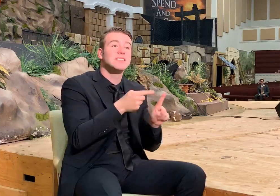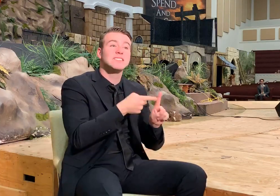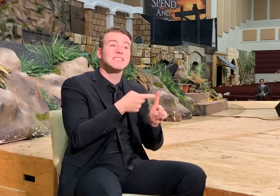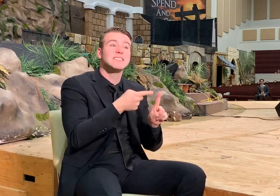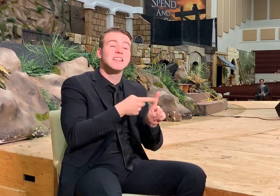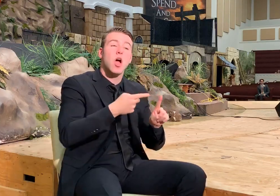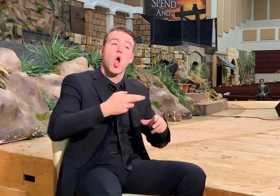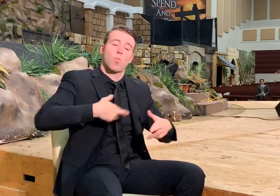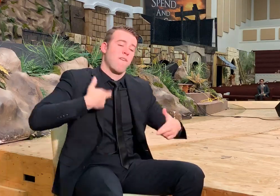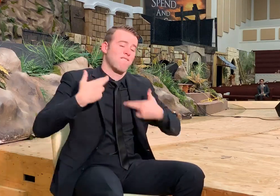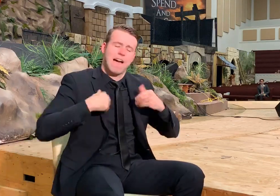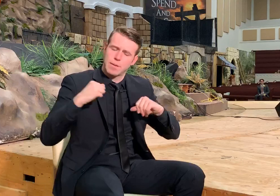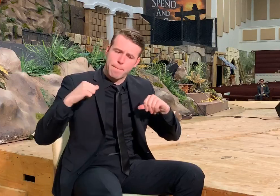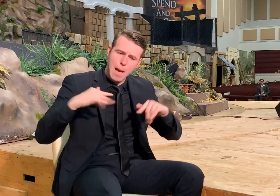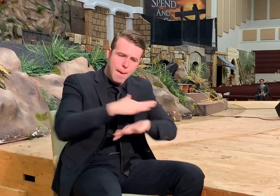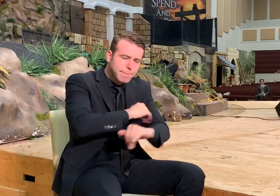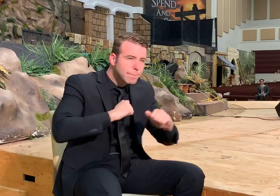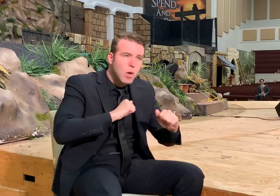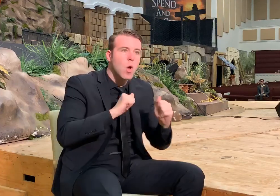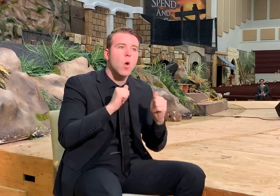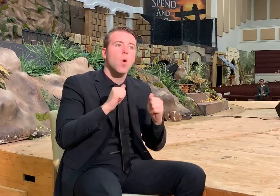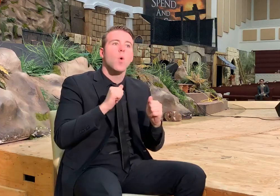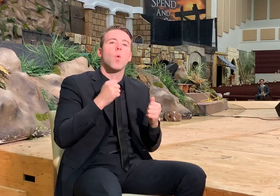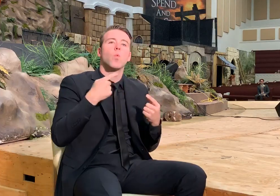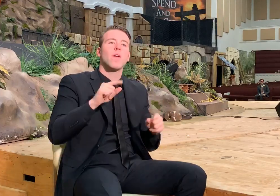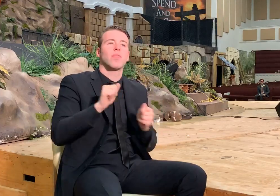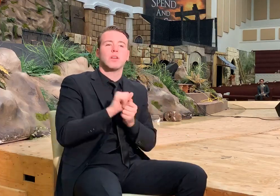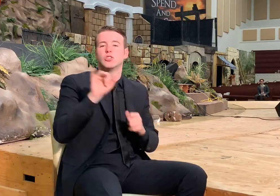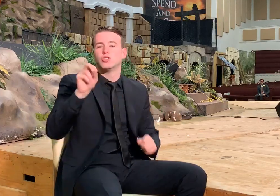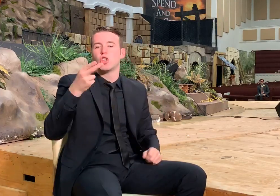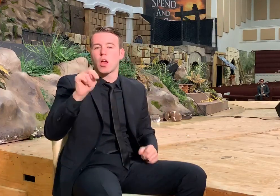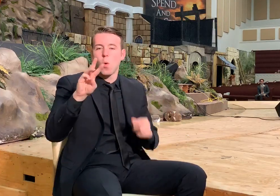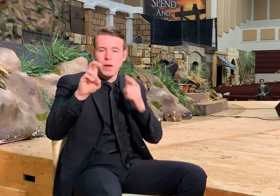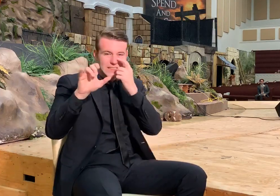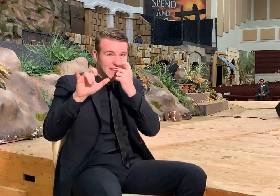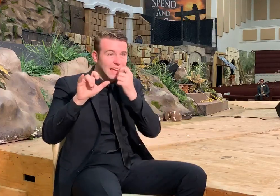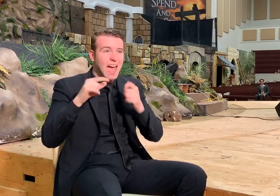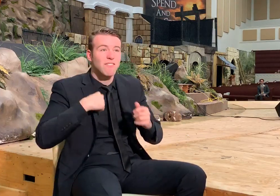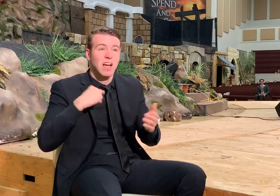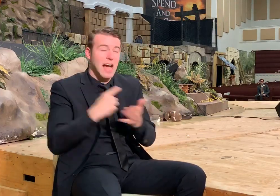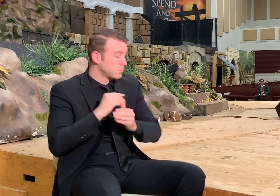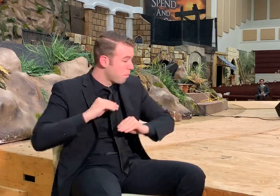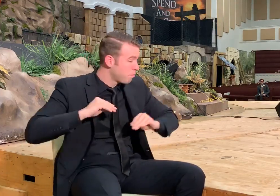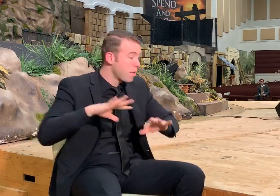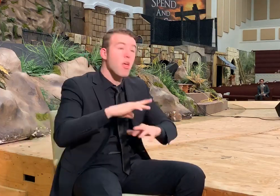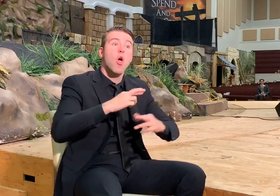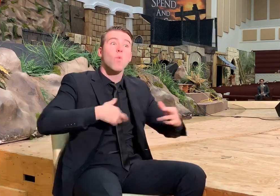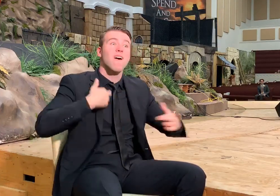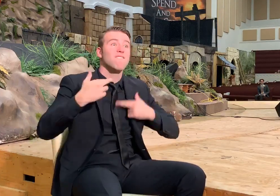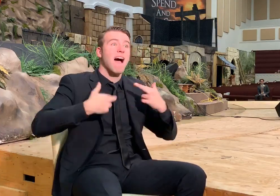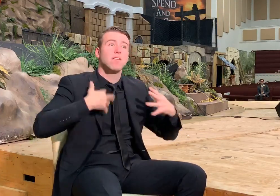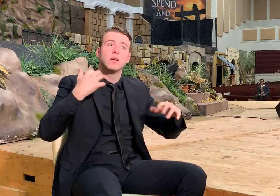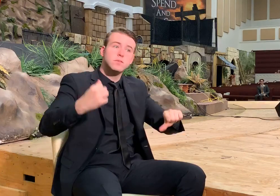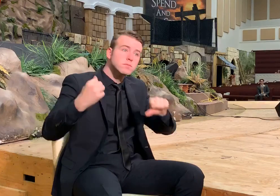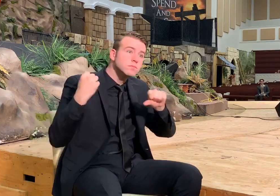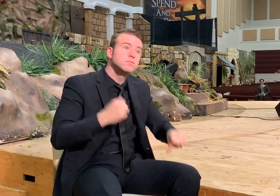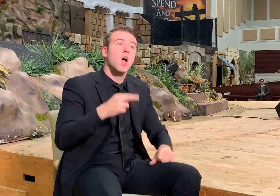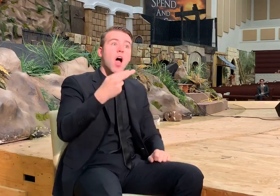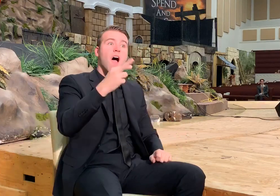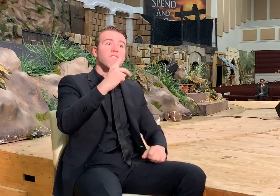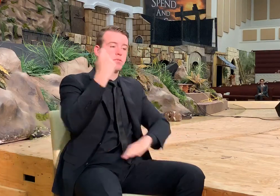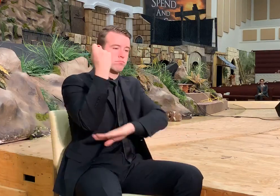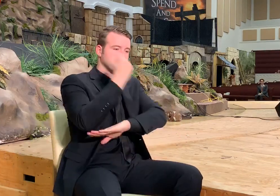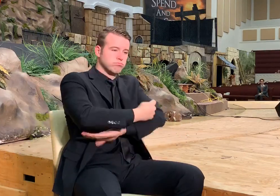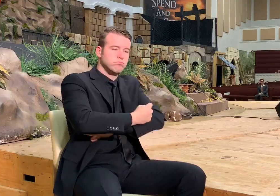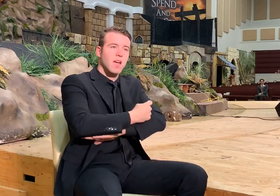revivals sweep through it during the days of George Whitfield and John Wesley. They were revivals so great. They shut Harvard down and had nothing but